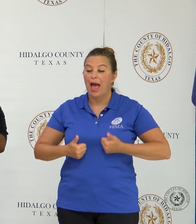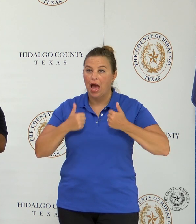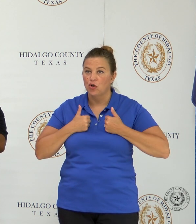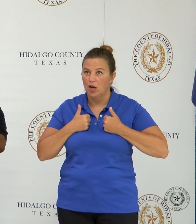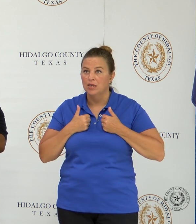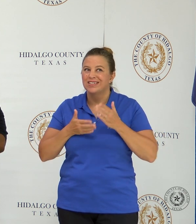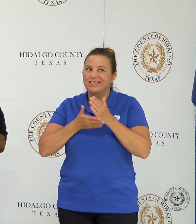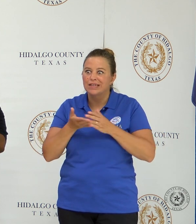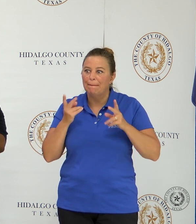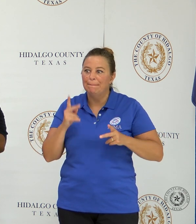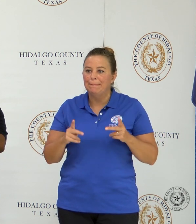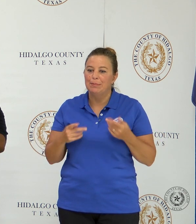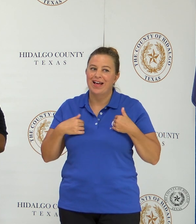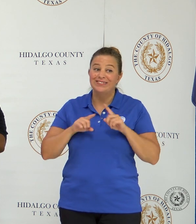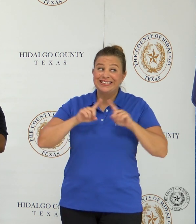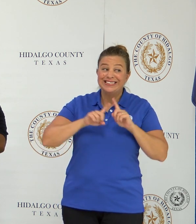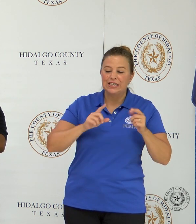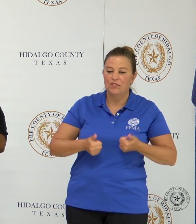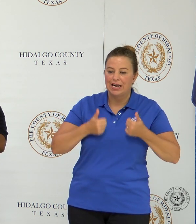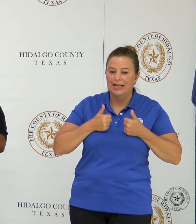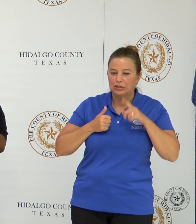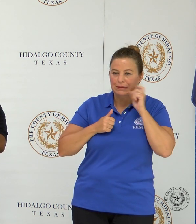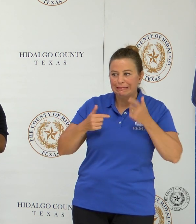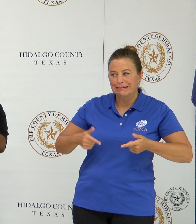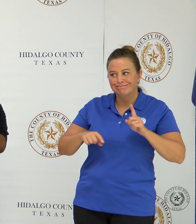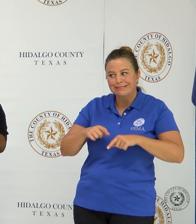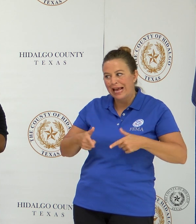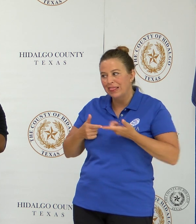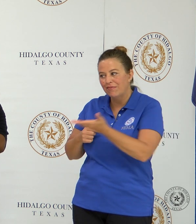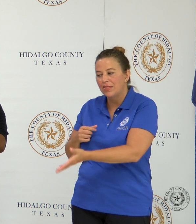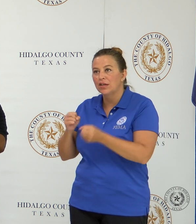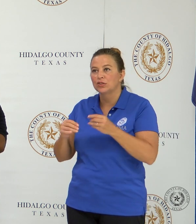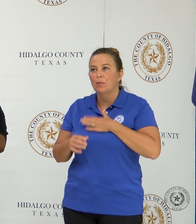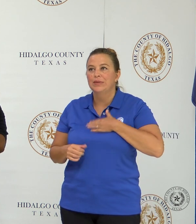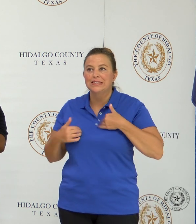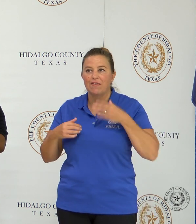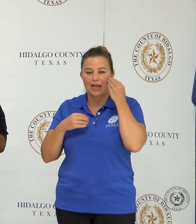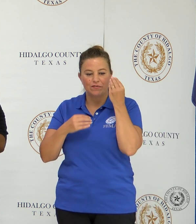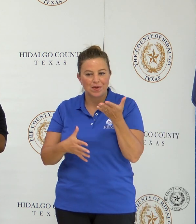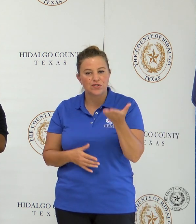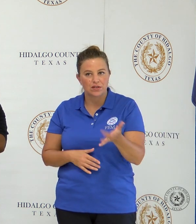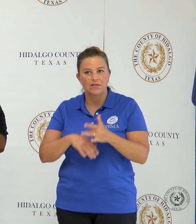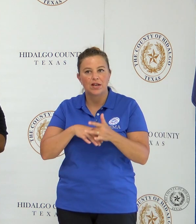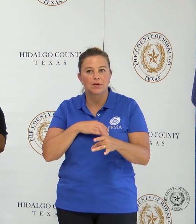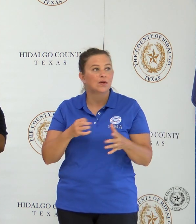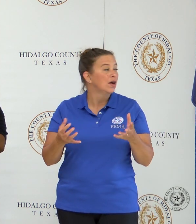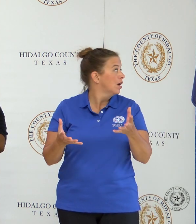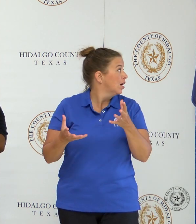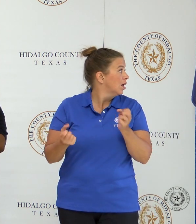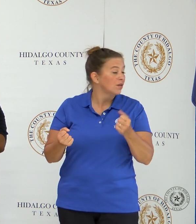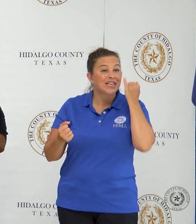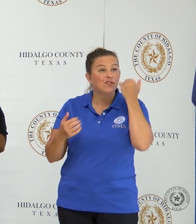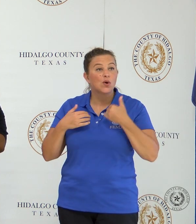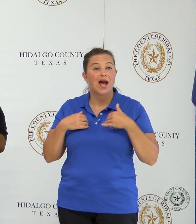Some people are displaced. They have different addresses. Please make sure you have that information available to you as well. We'd like to know if you